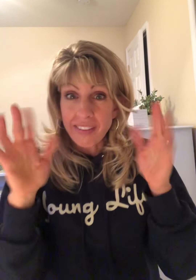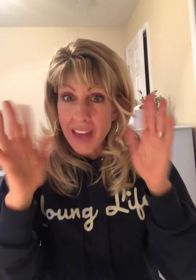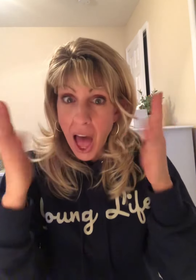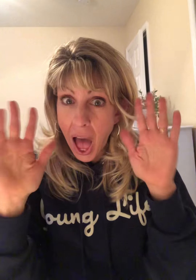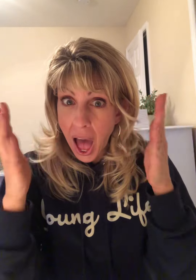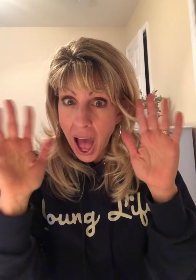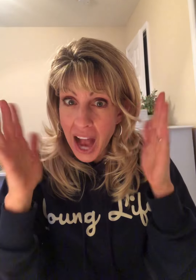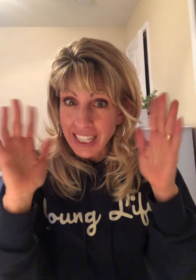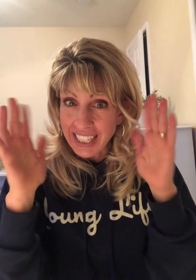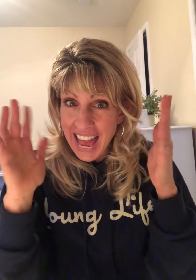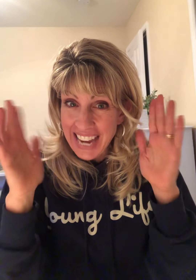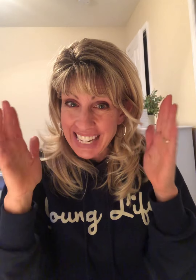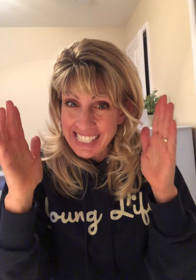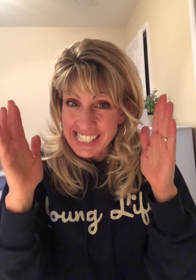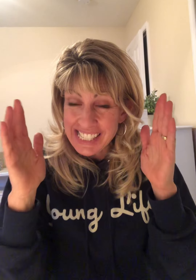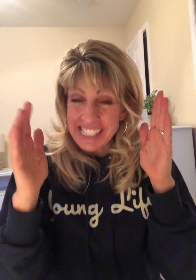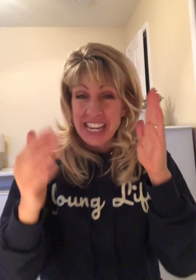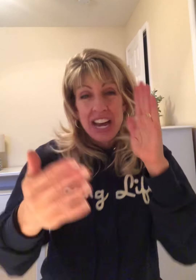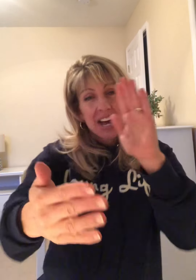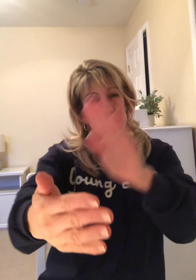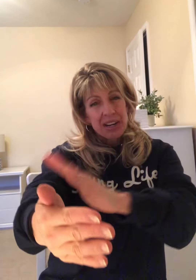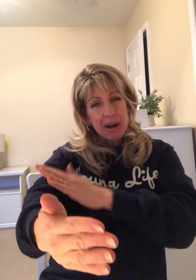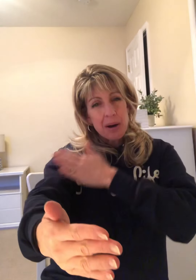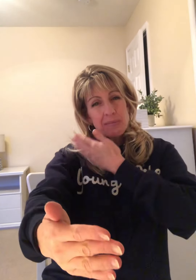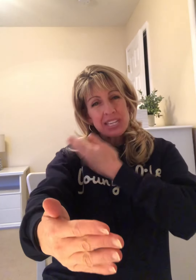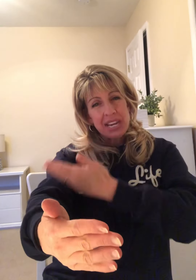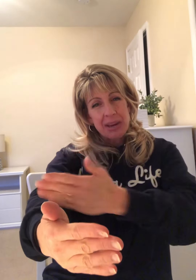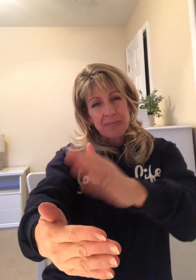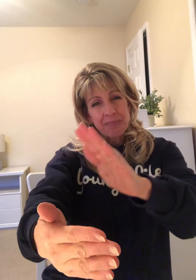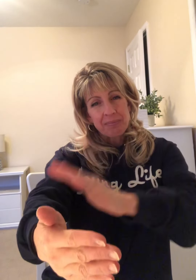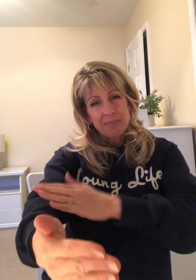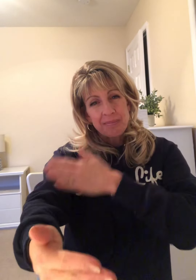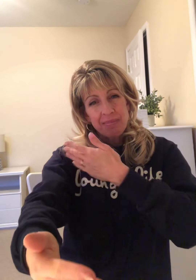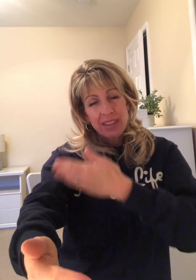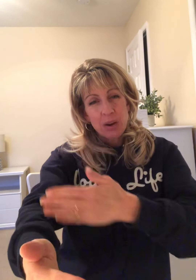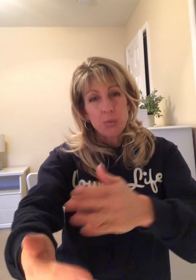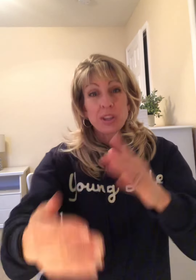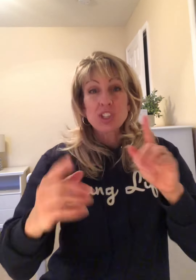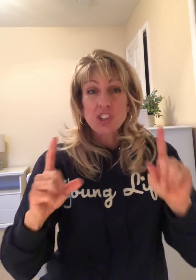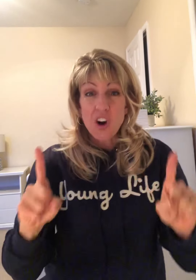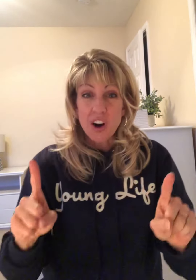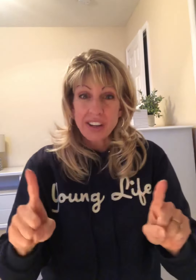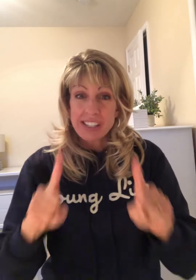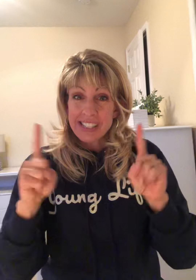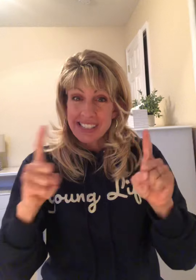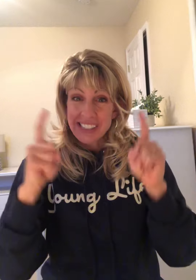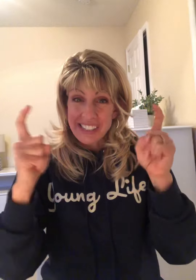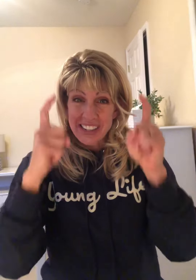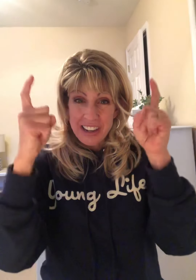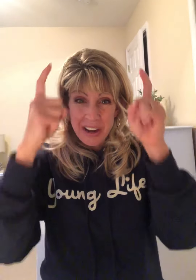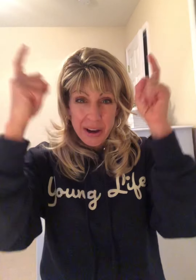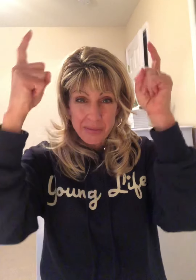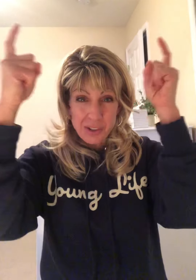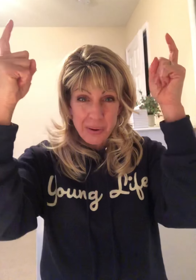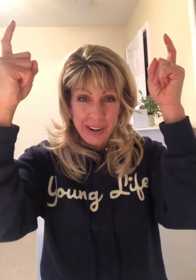gladness. Come to Him with songs of joy.